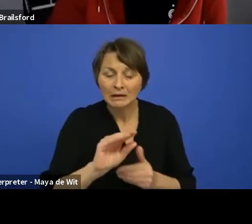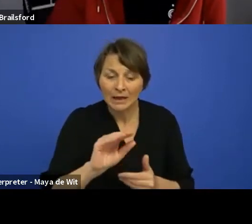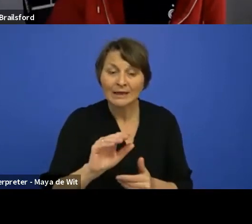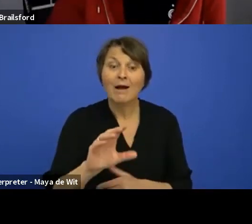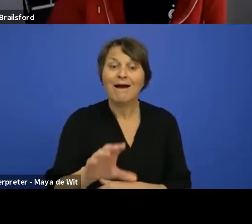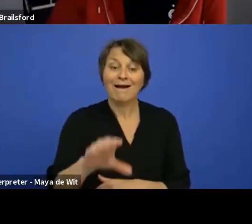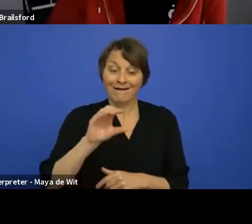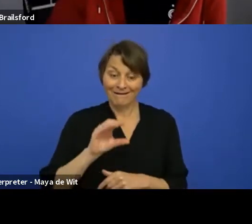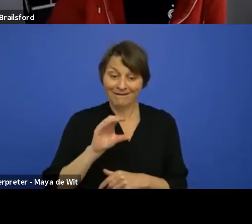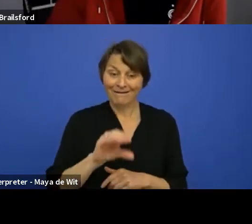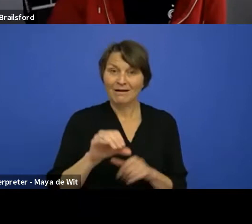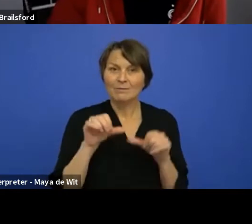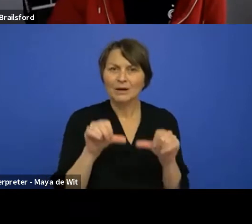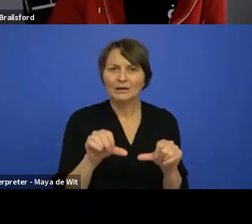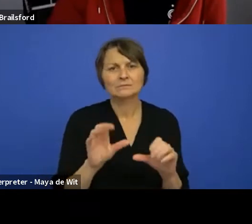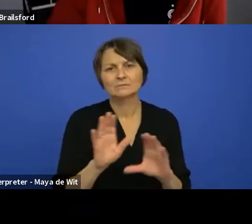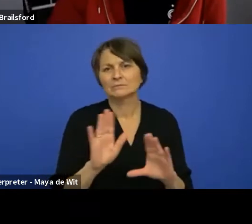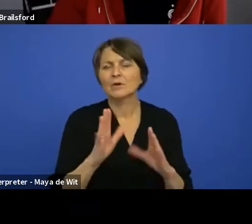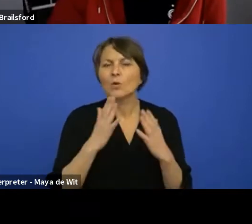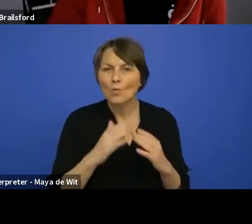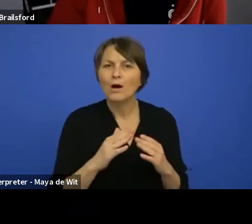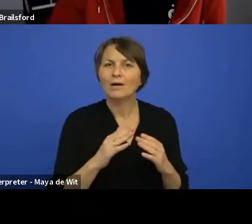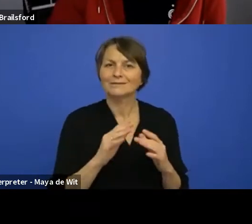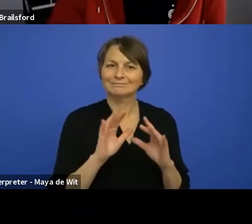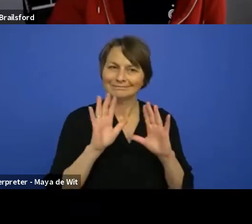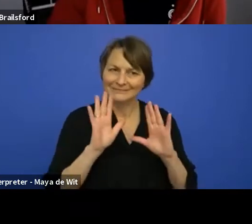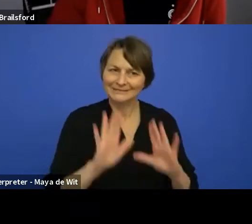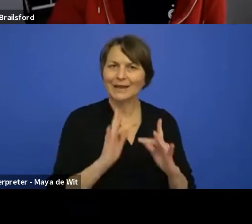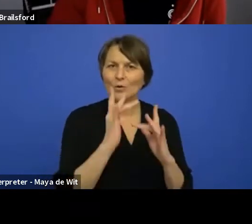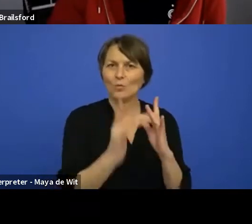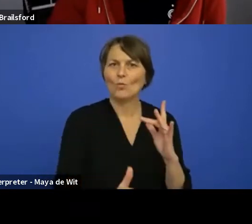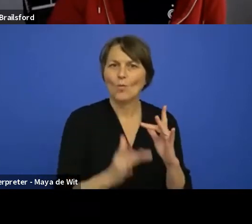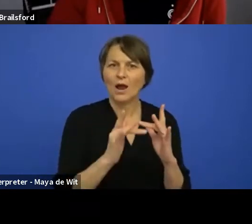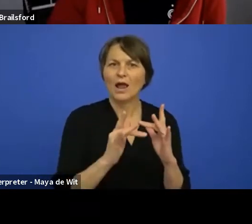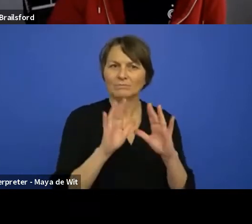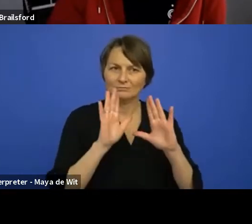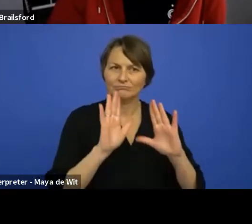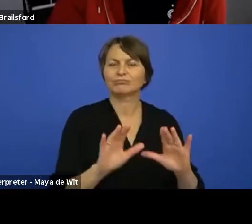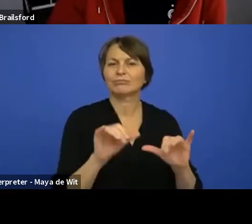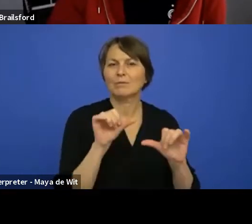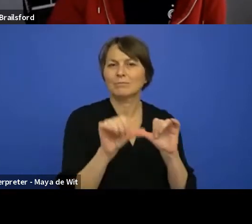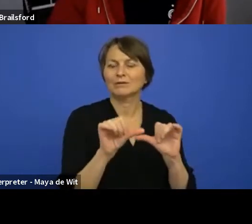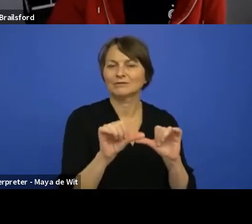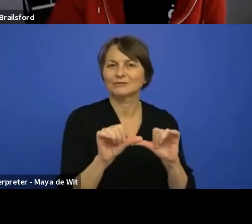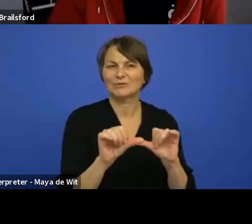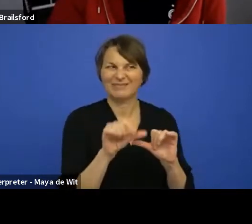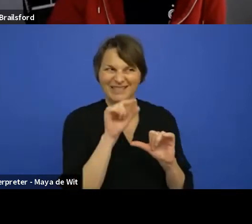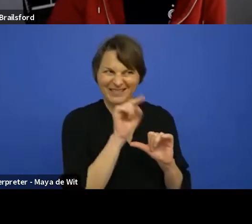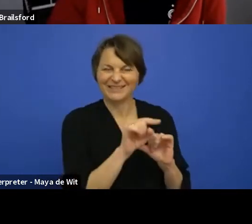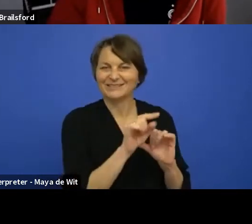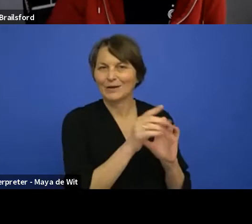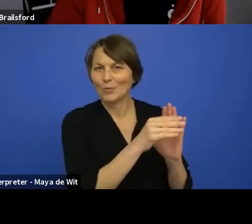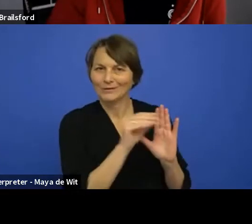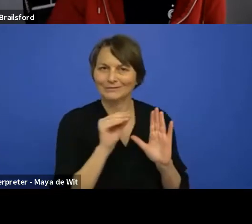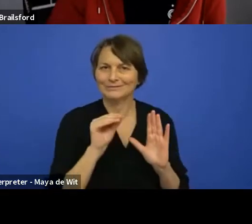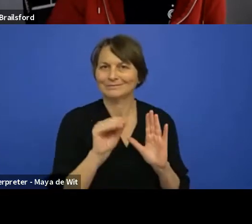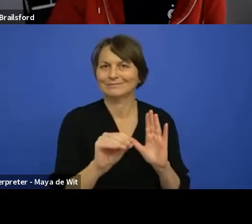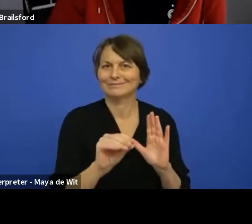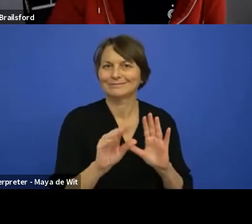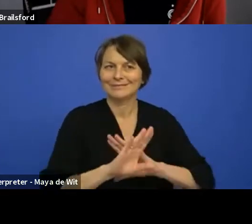we, we really wanted to enable that use case where, where you can just say, yeah, I want just this part, uh, and, uh, and I want to use it on